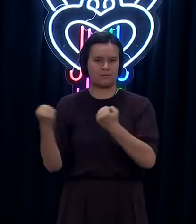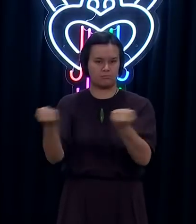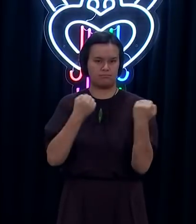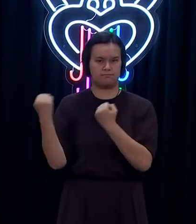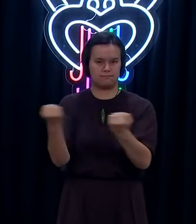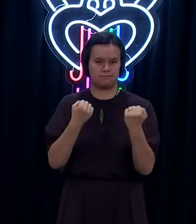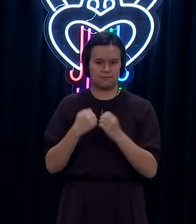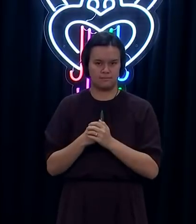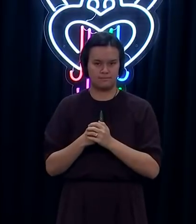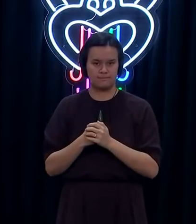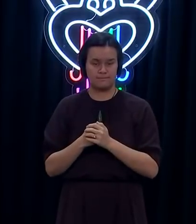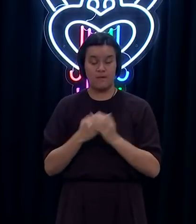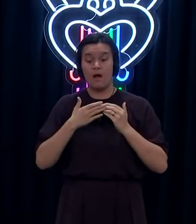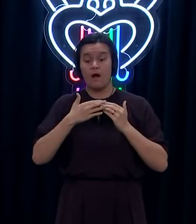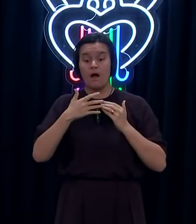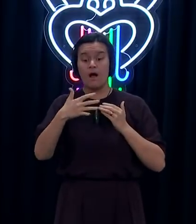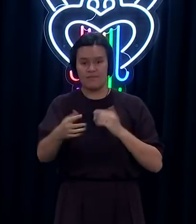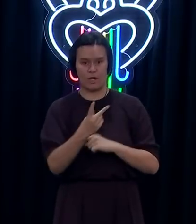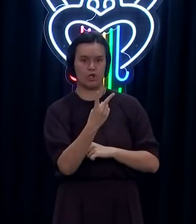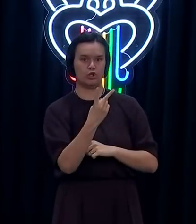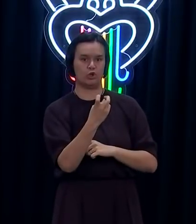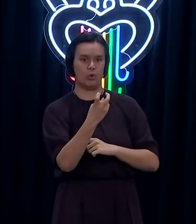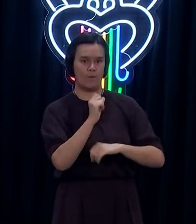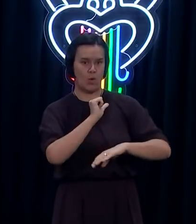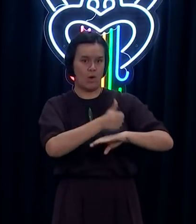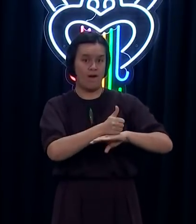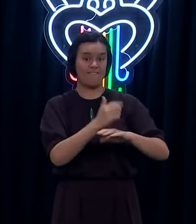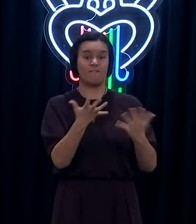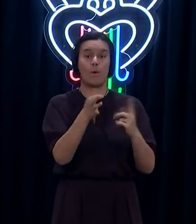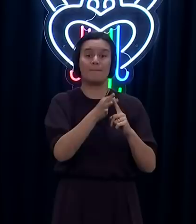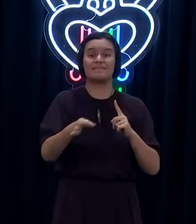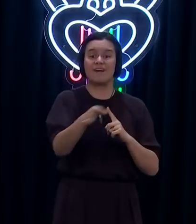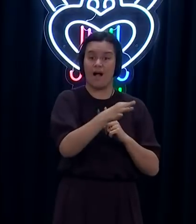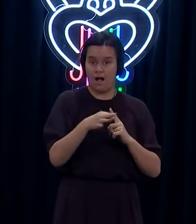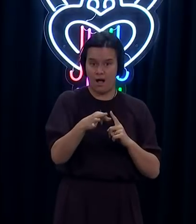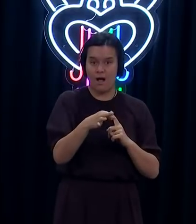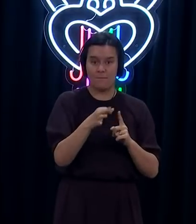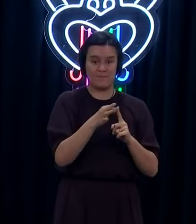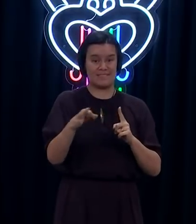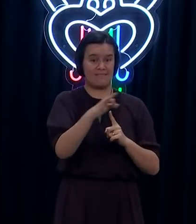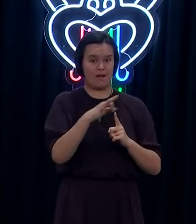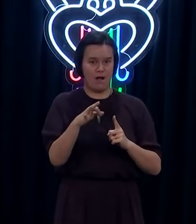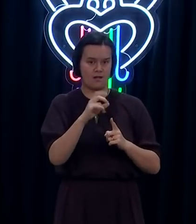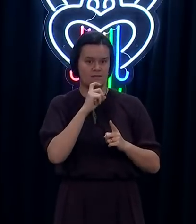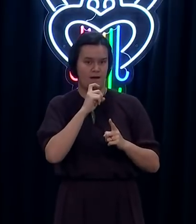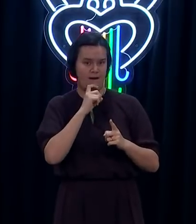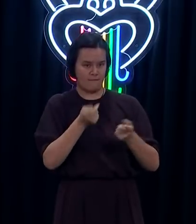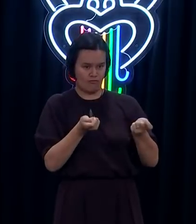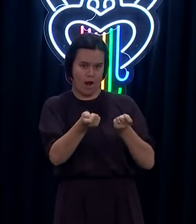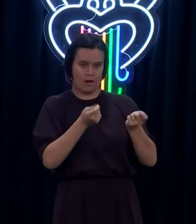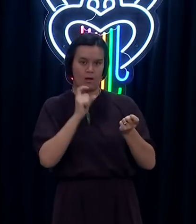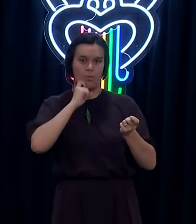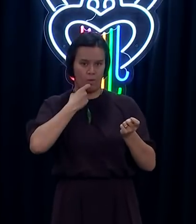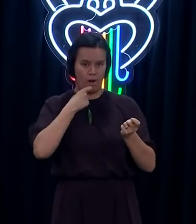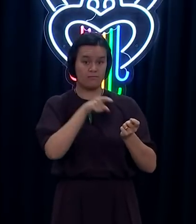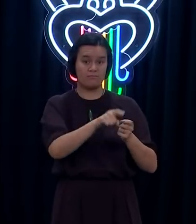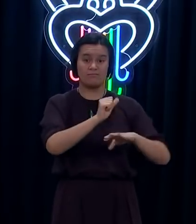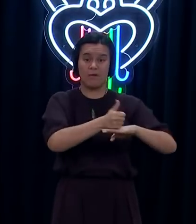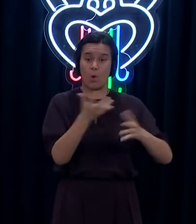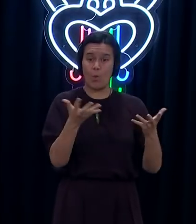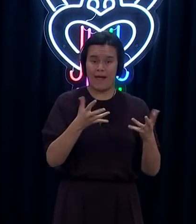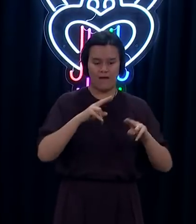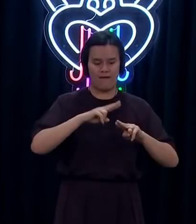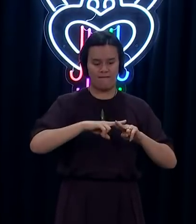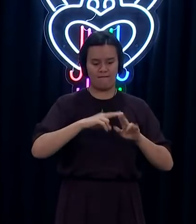Pacifica pop-up community vaccination event in Favona, which will be run by Pacifica providers. We'll keep you updated on additional